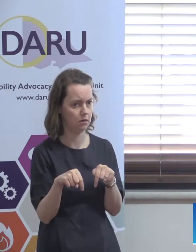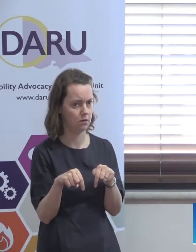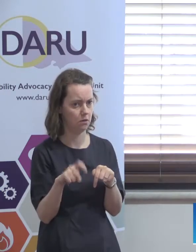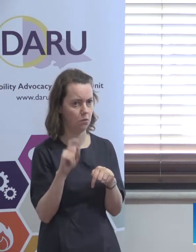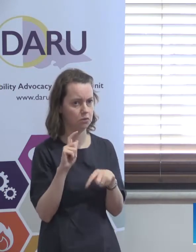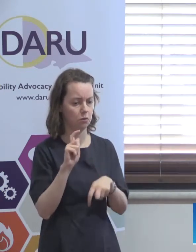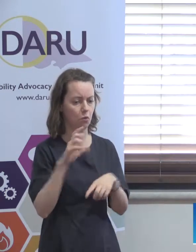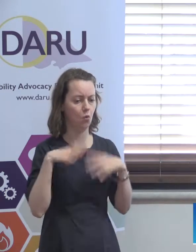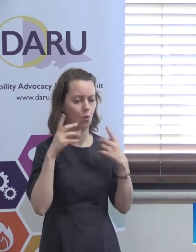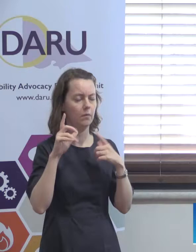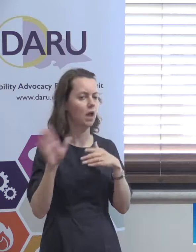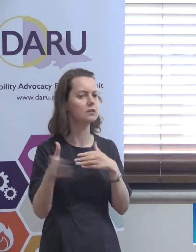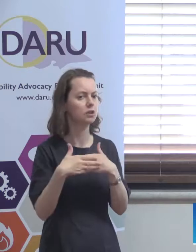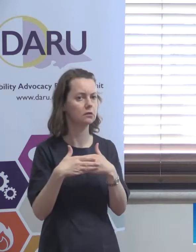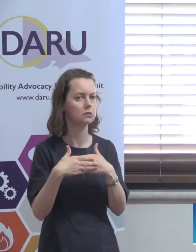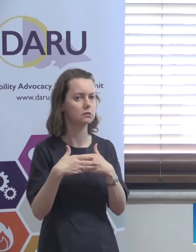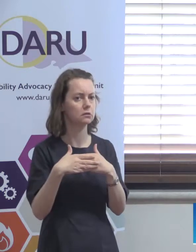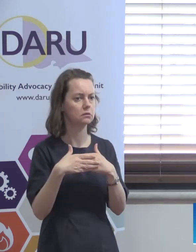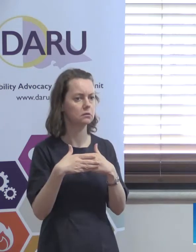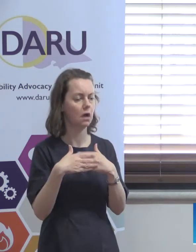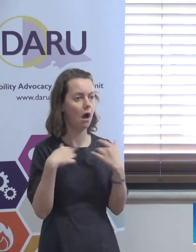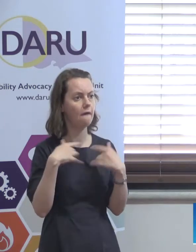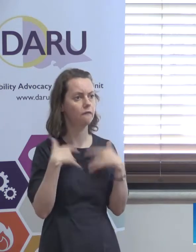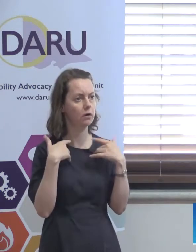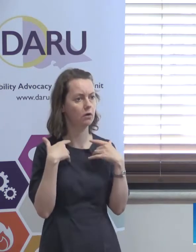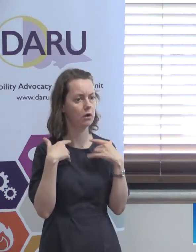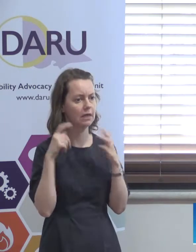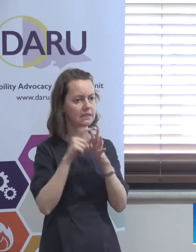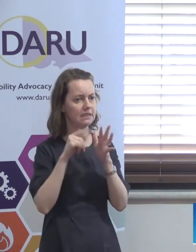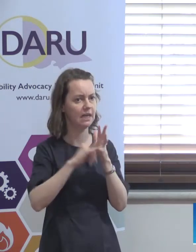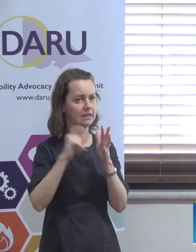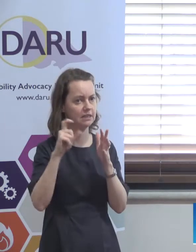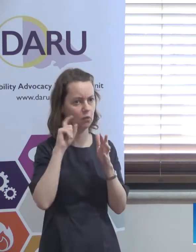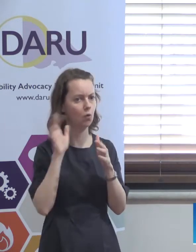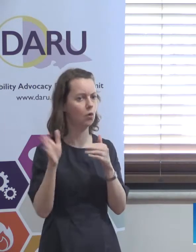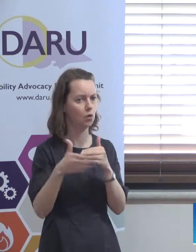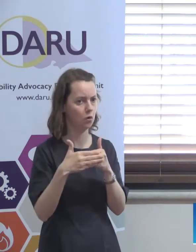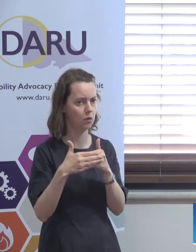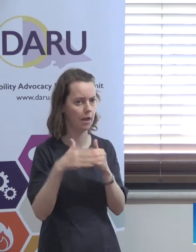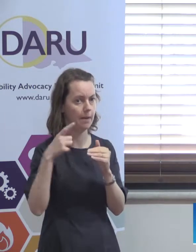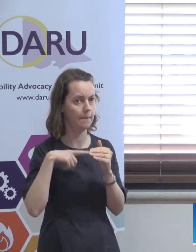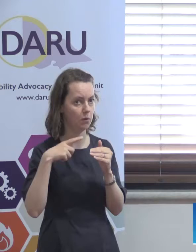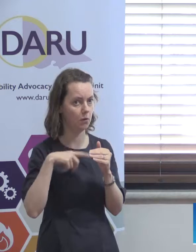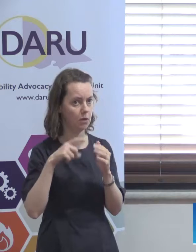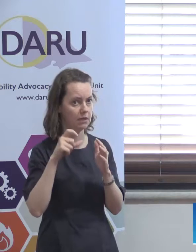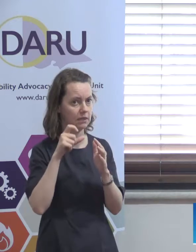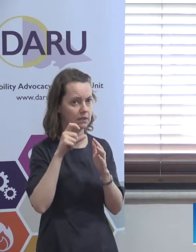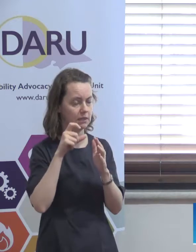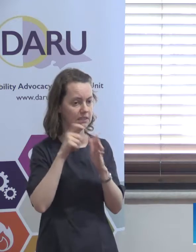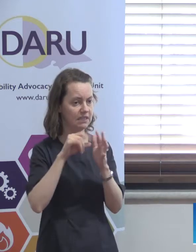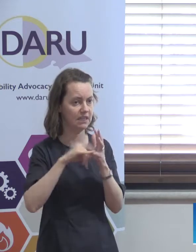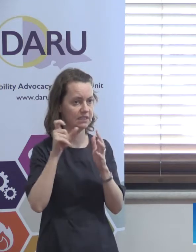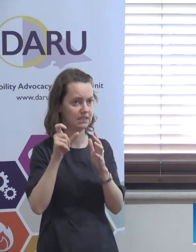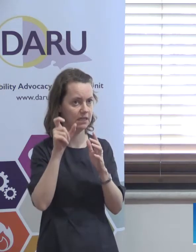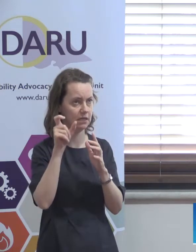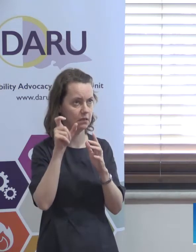slide over, does it wind up basically. My expectation is that it will because it seems to me that the functions that the Disability DSC,